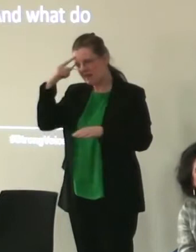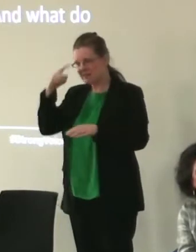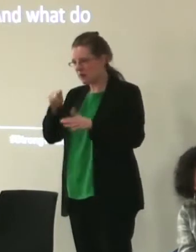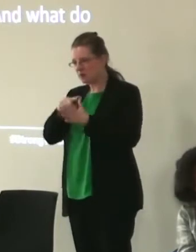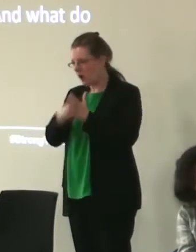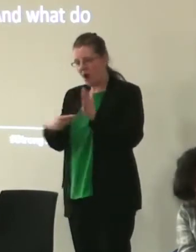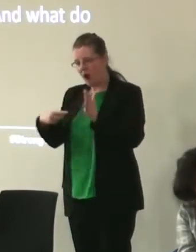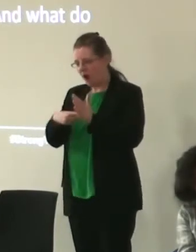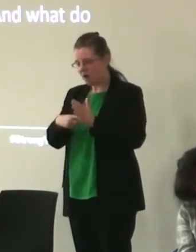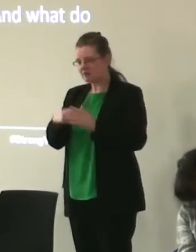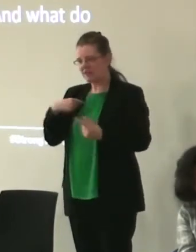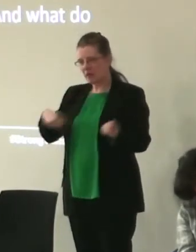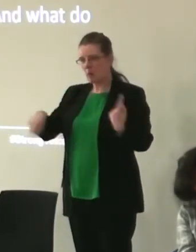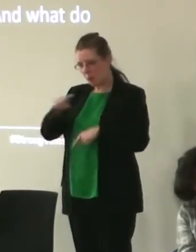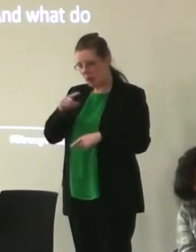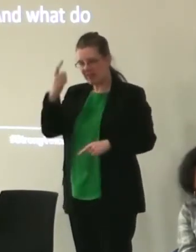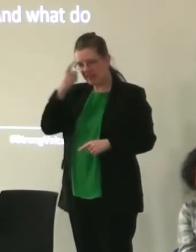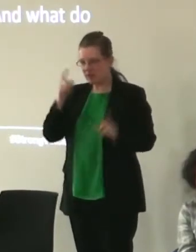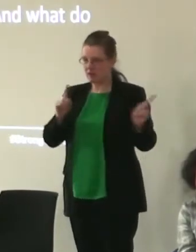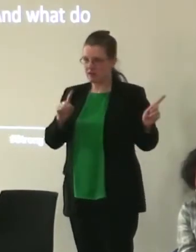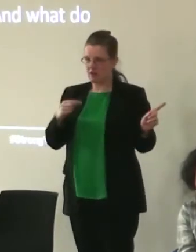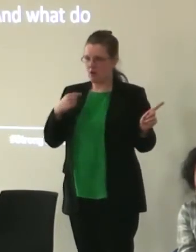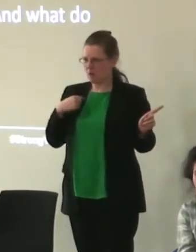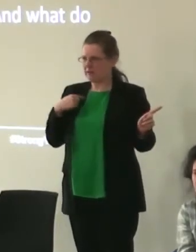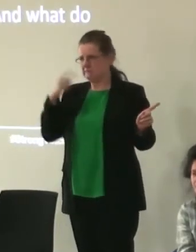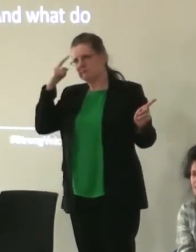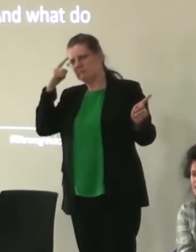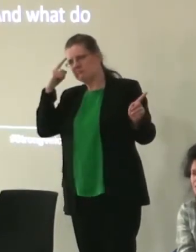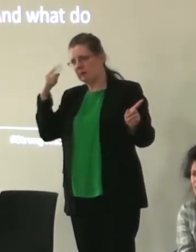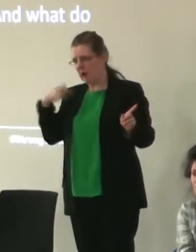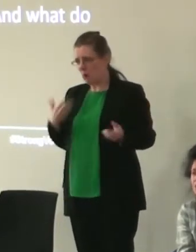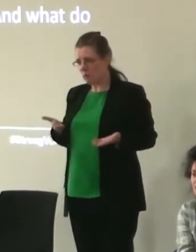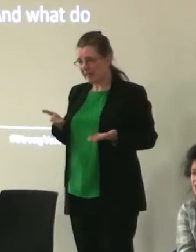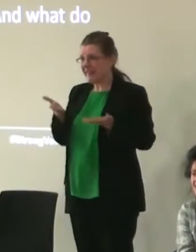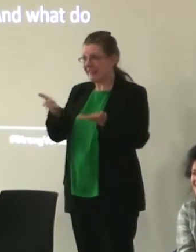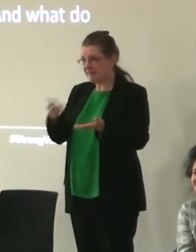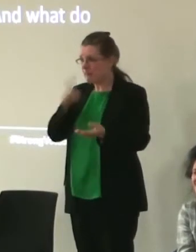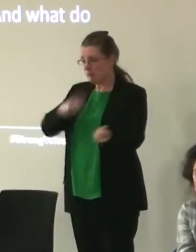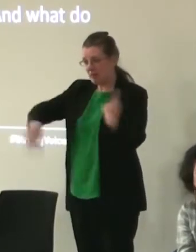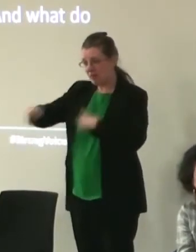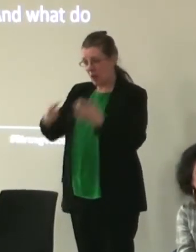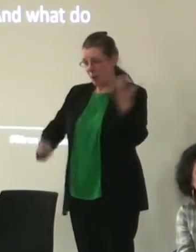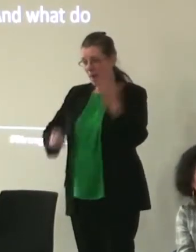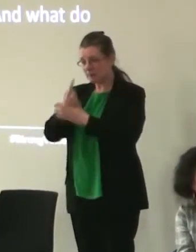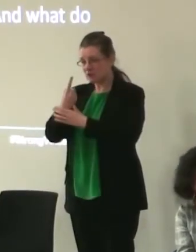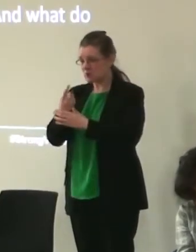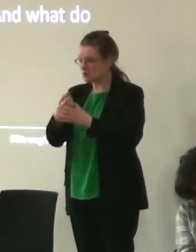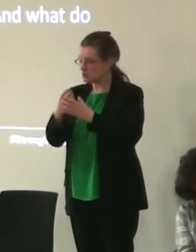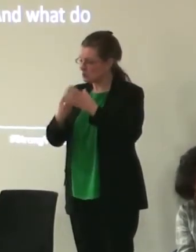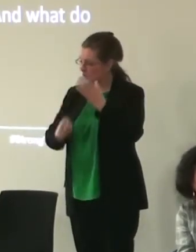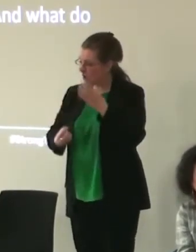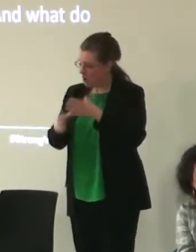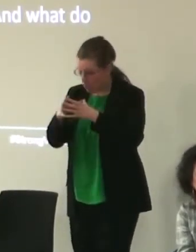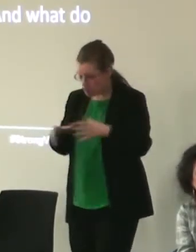I think what we're really thinking about is what you were saying is we're thinking about are we giving somebody the opportunity to grow and develop